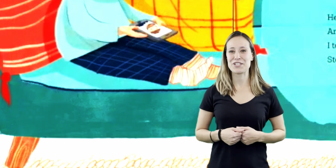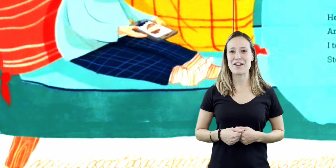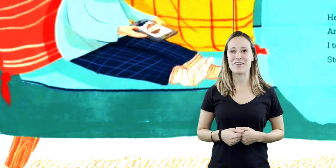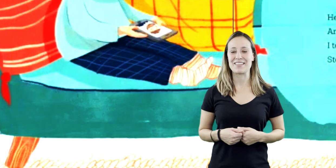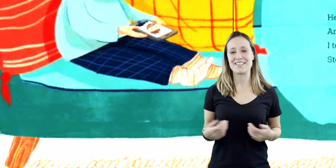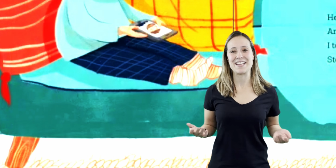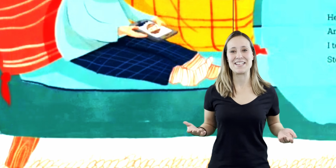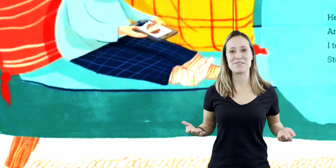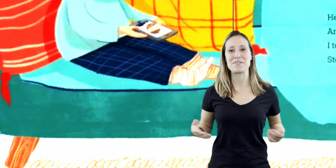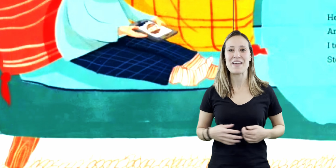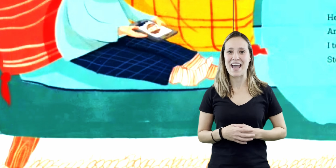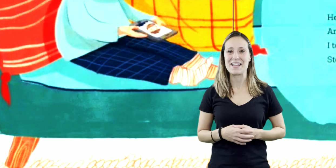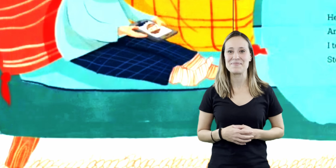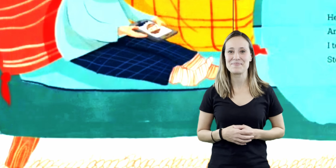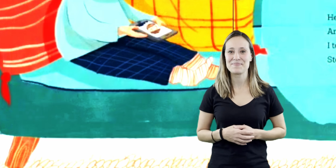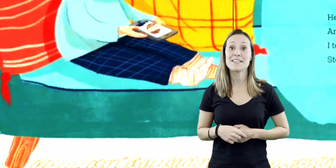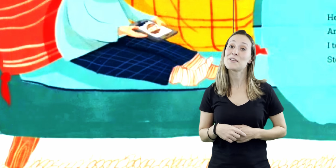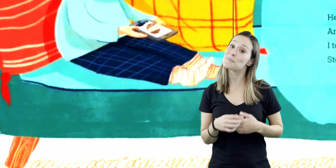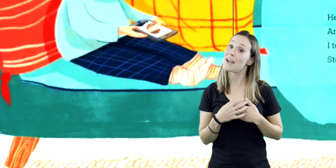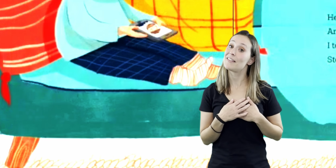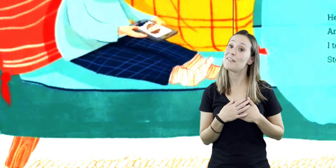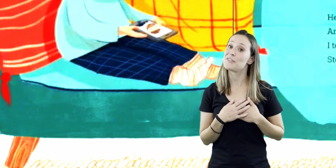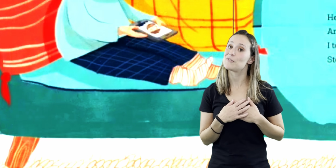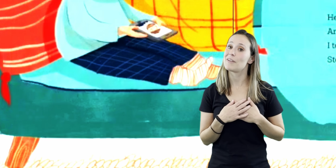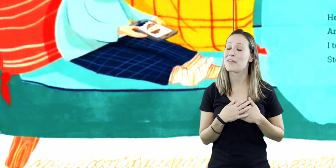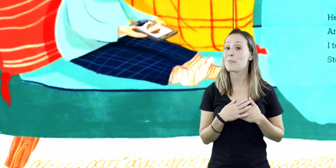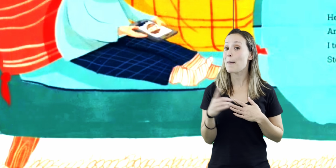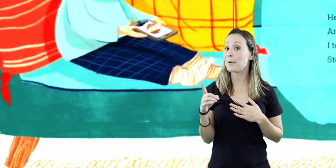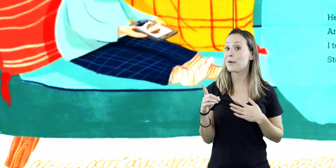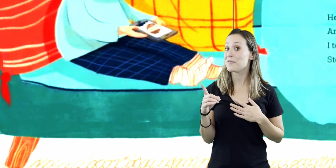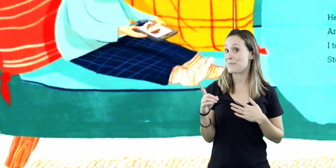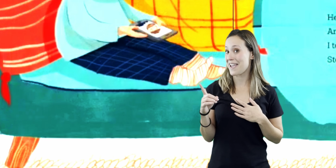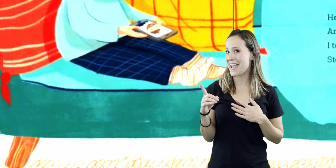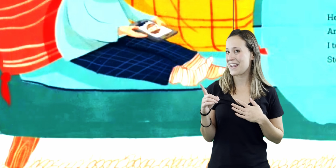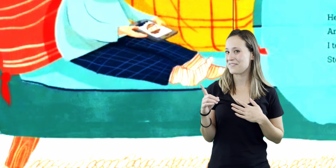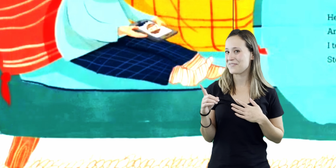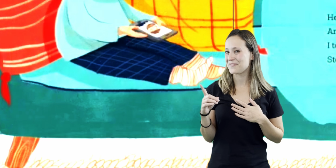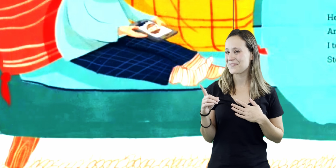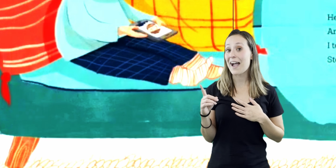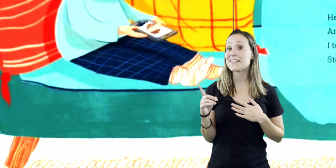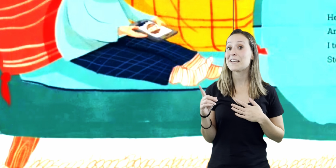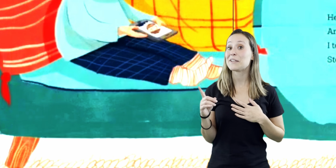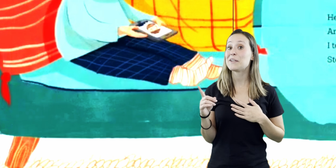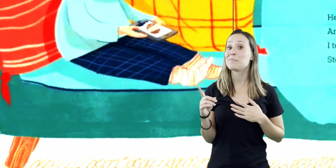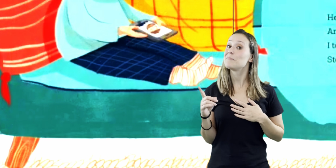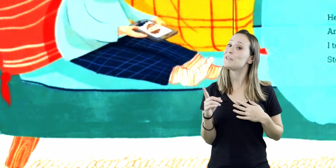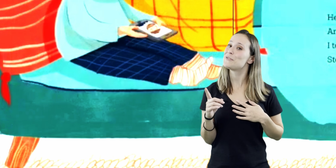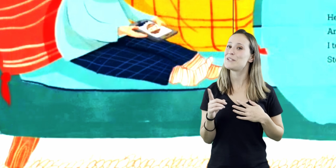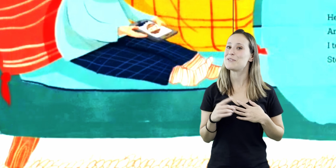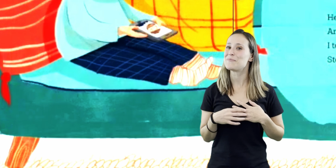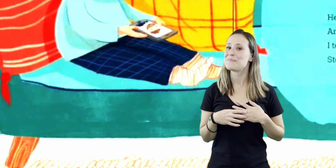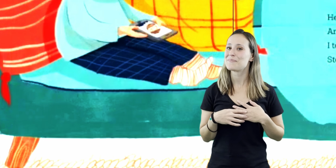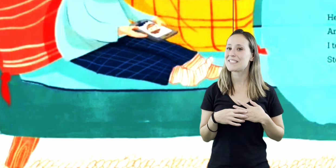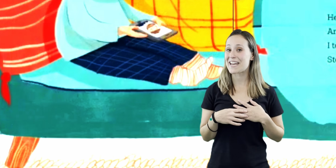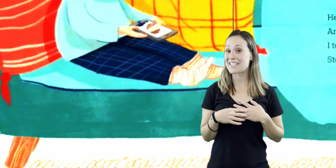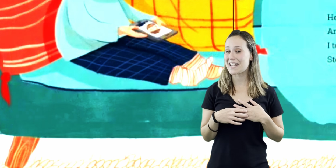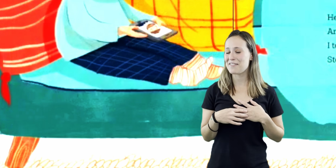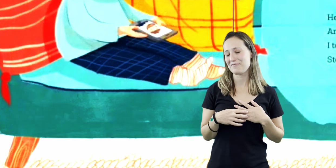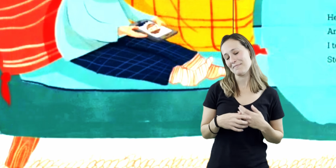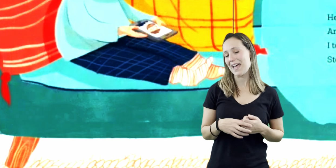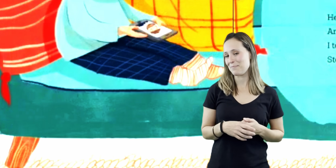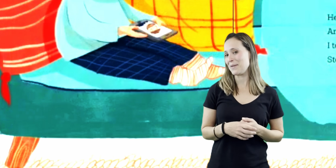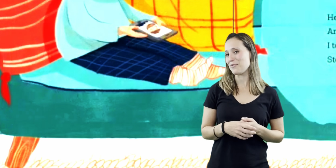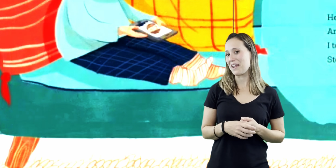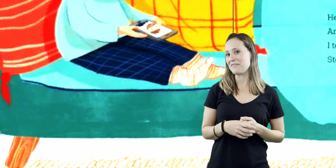take turns sharing the days that we've had. He tells me I love you. And remember, behave. I tell him, you too. Stay